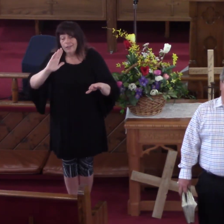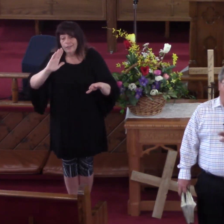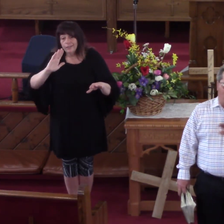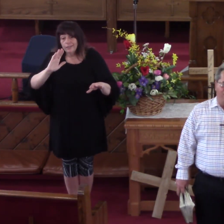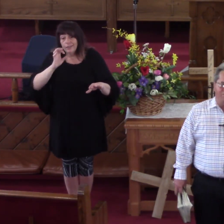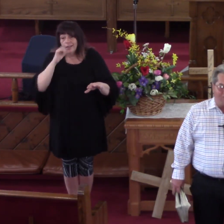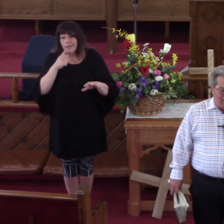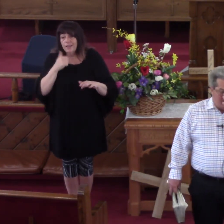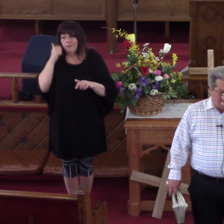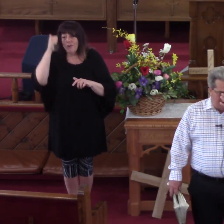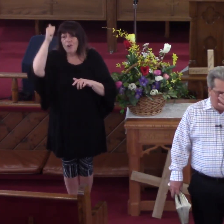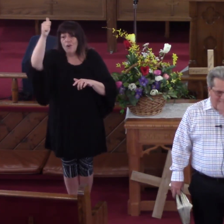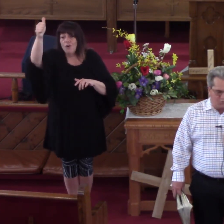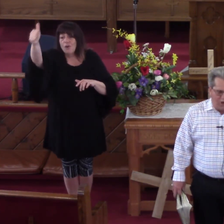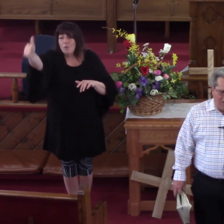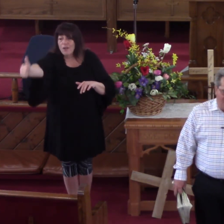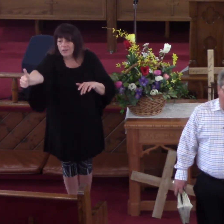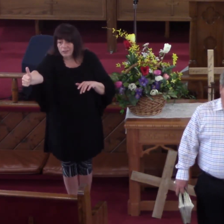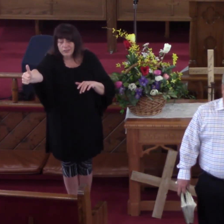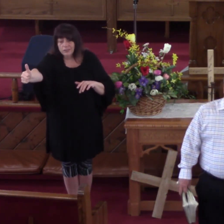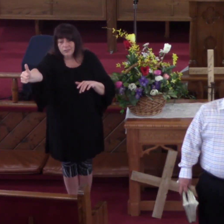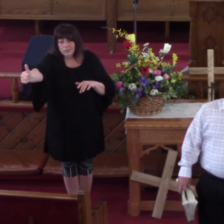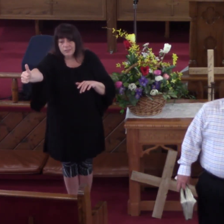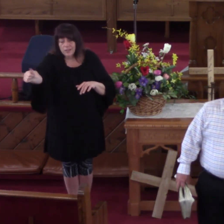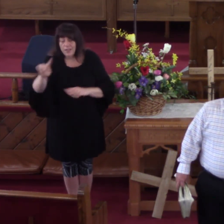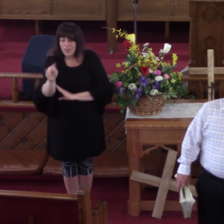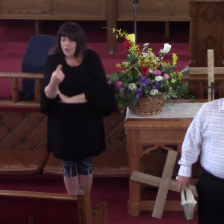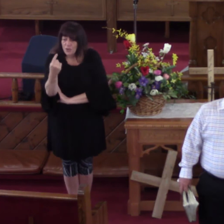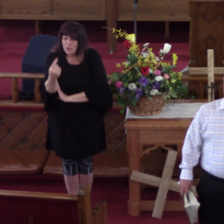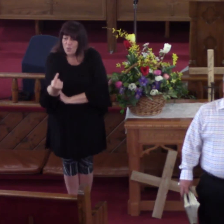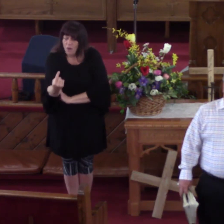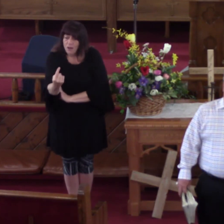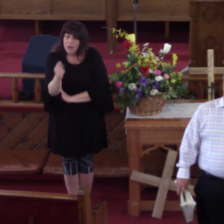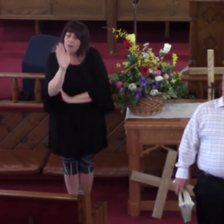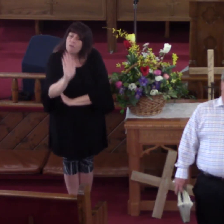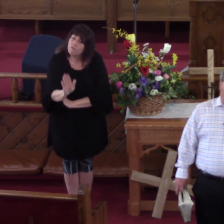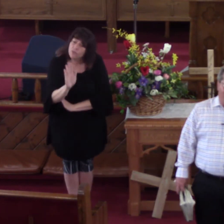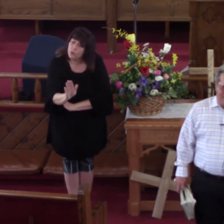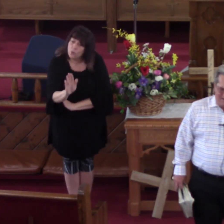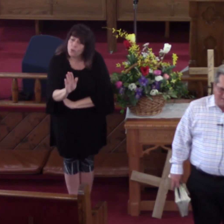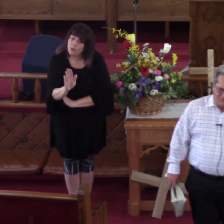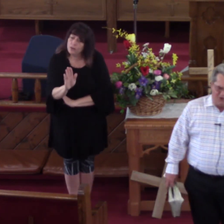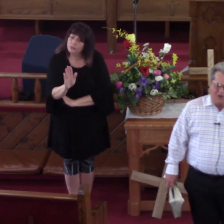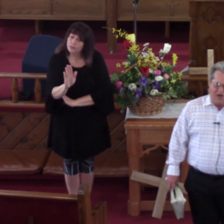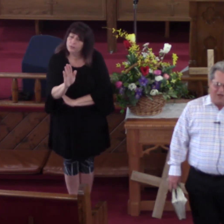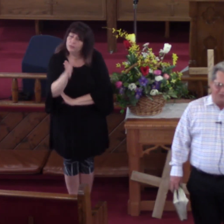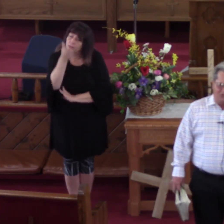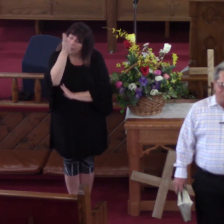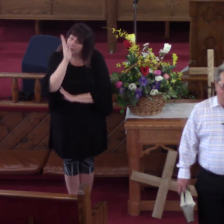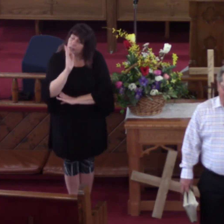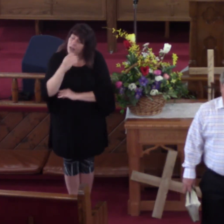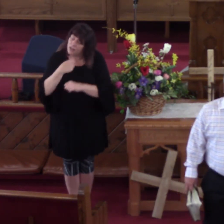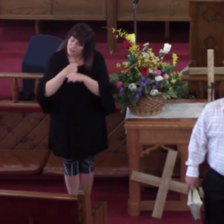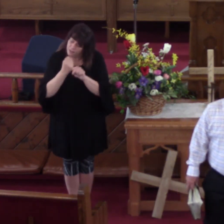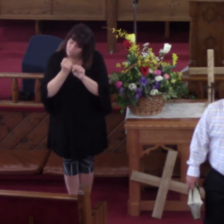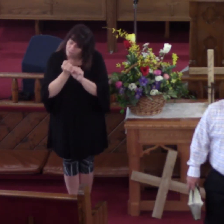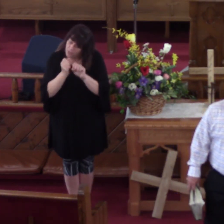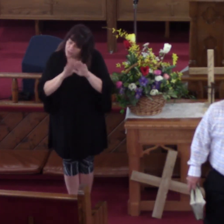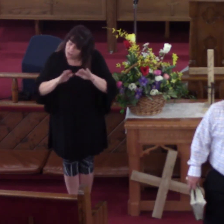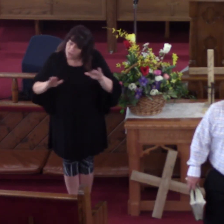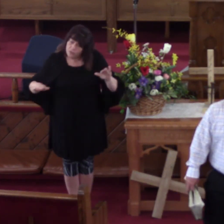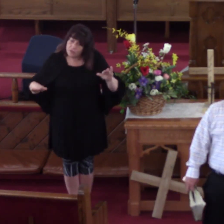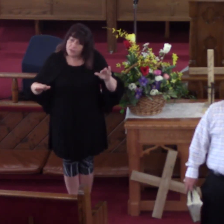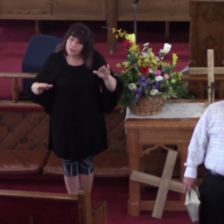That Is Far Away There Is One Of Your Creation Dear God This Morning That